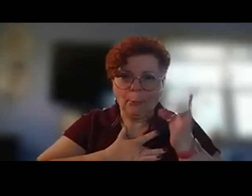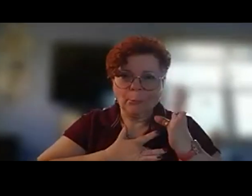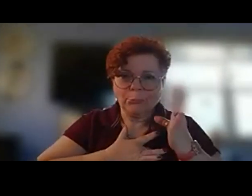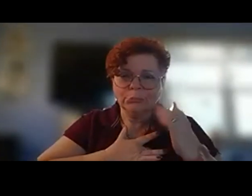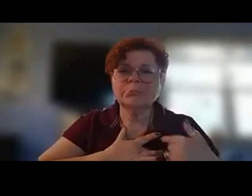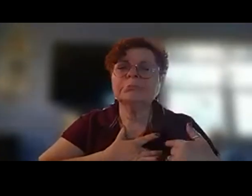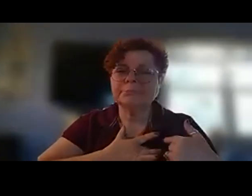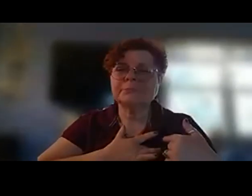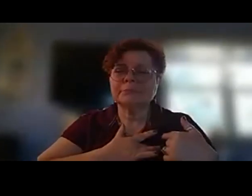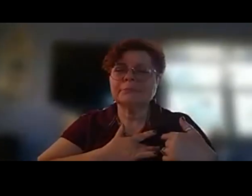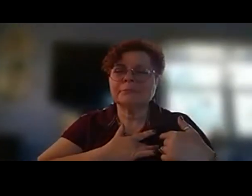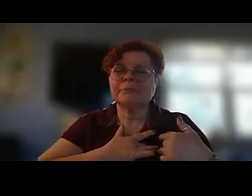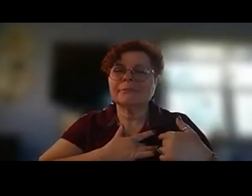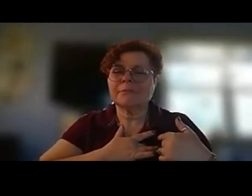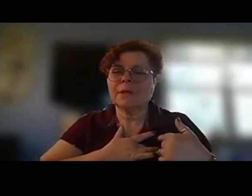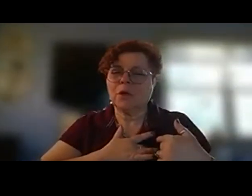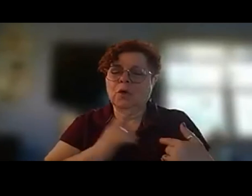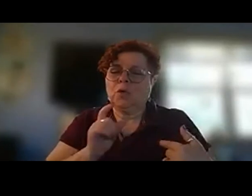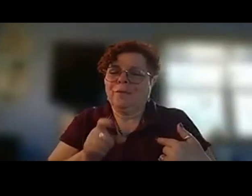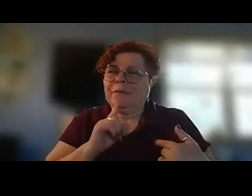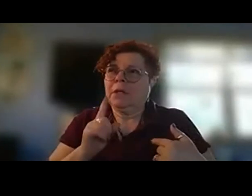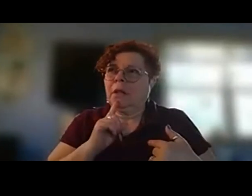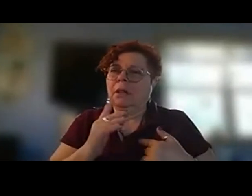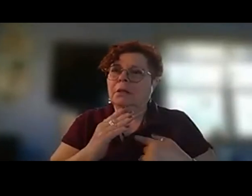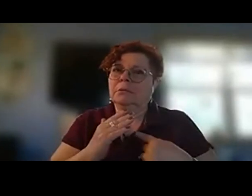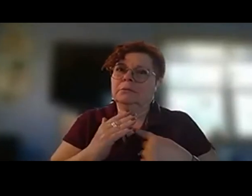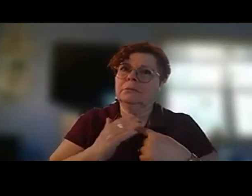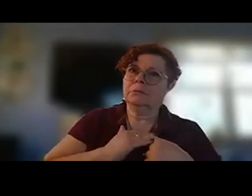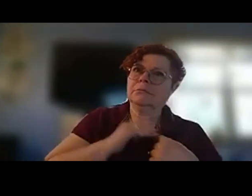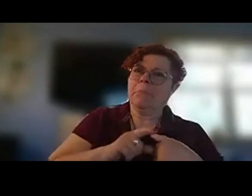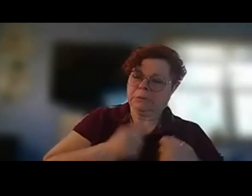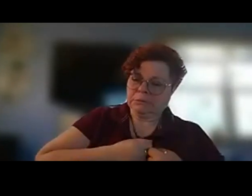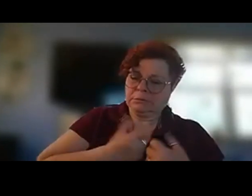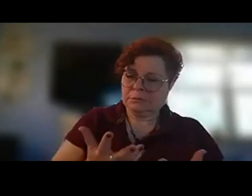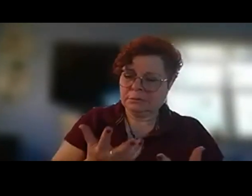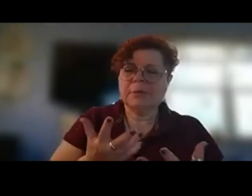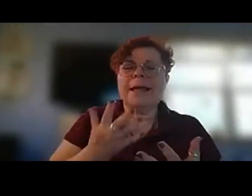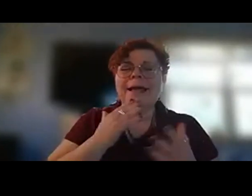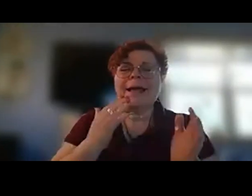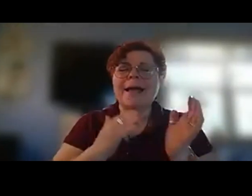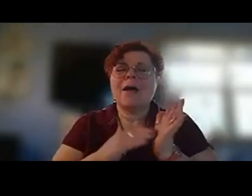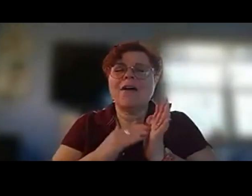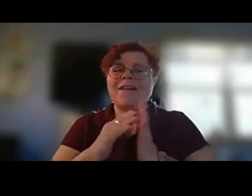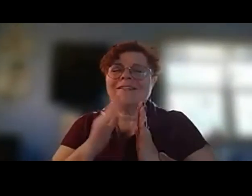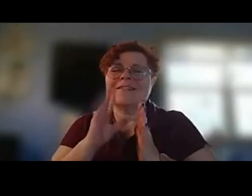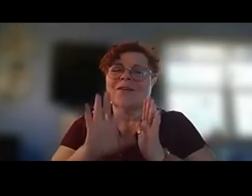on to follow it um often i find these things sort of